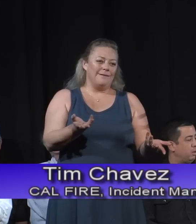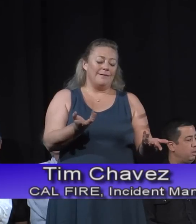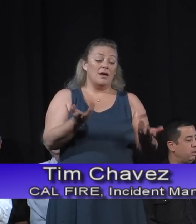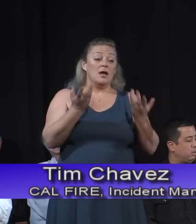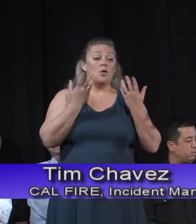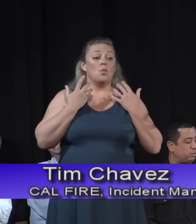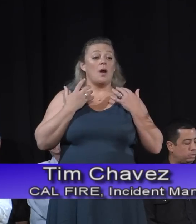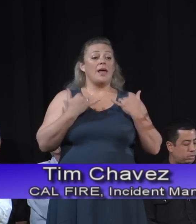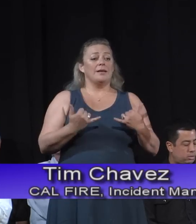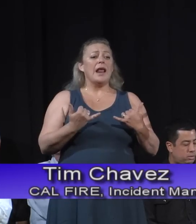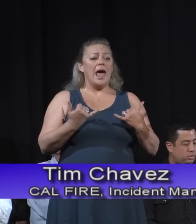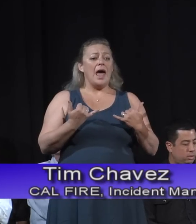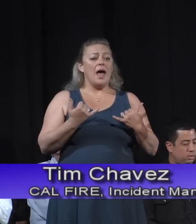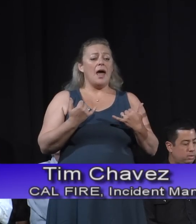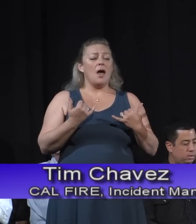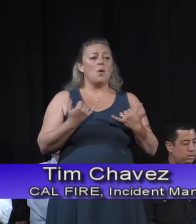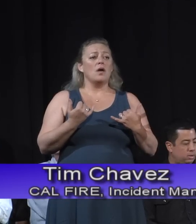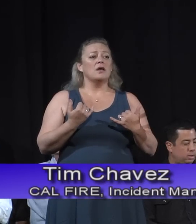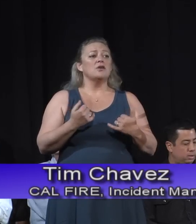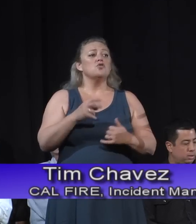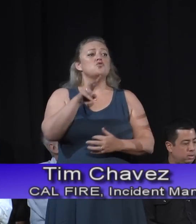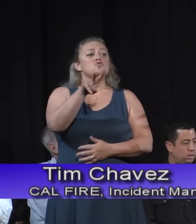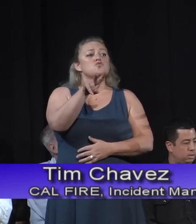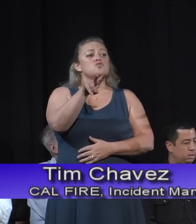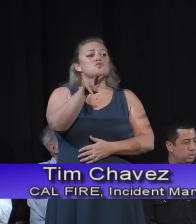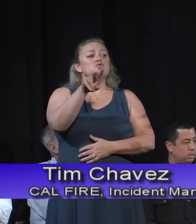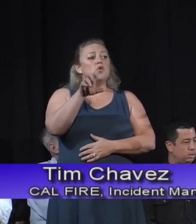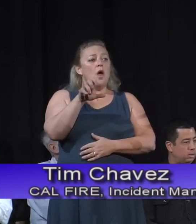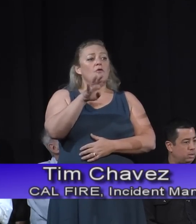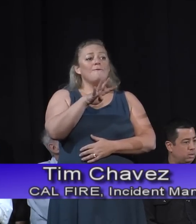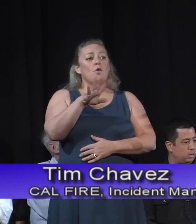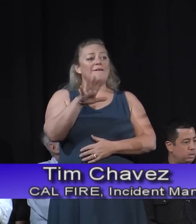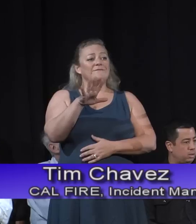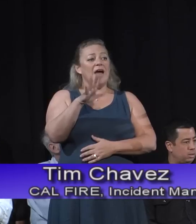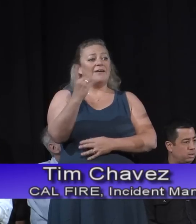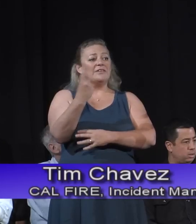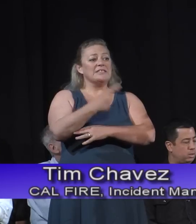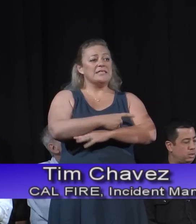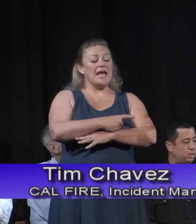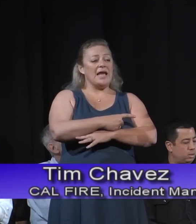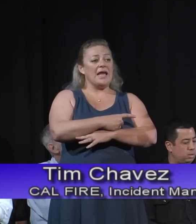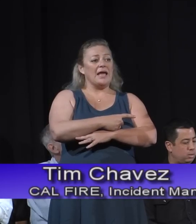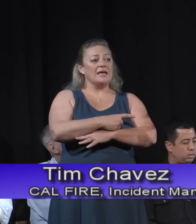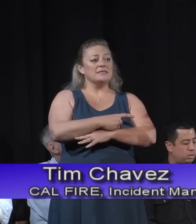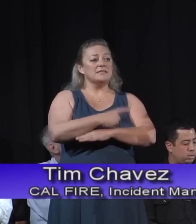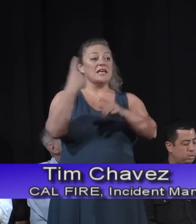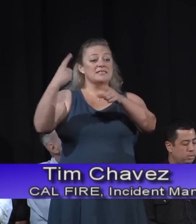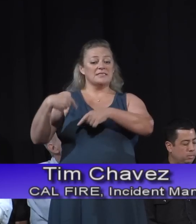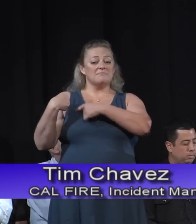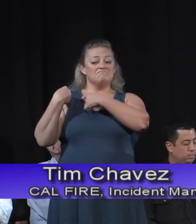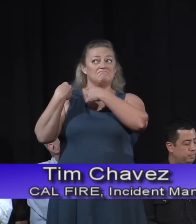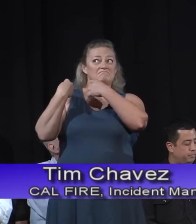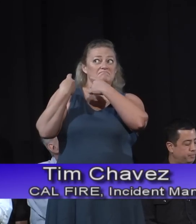area at 245 days since there's been a tenth of an inch of rain or more.